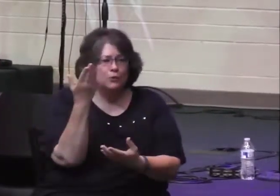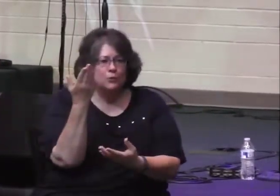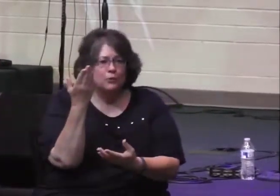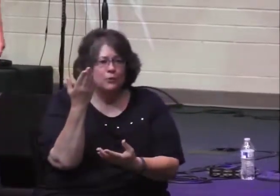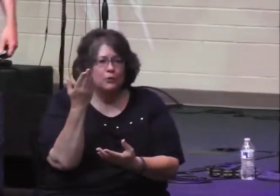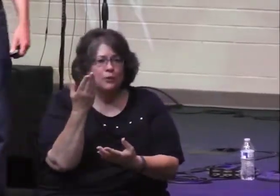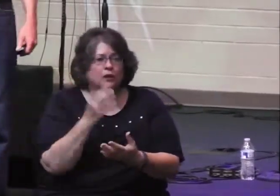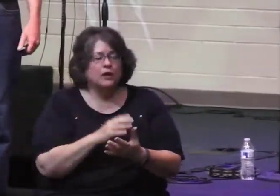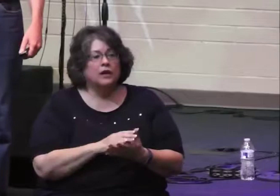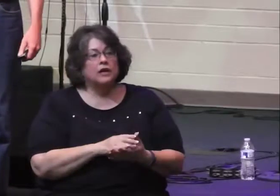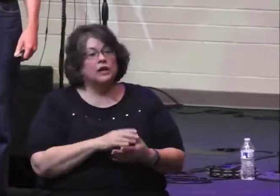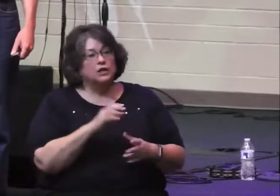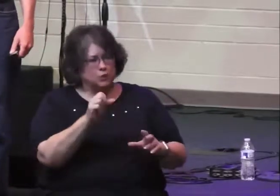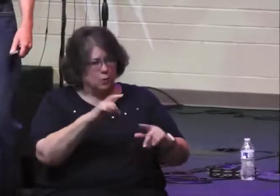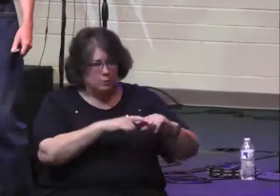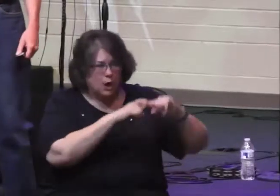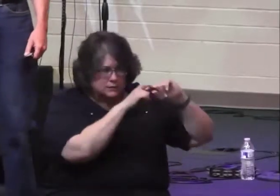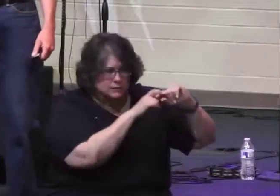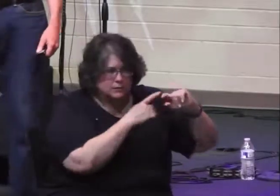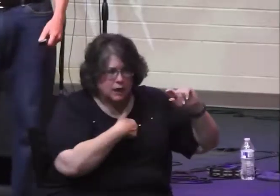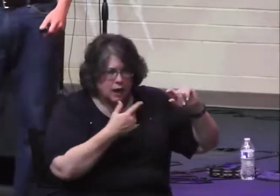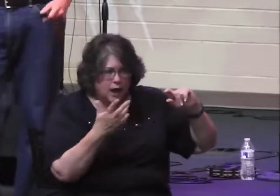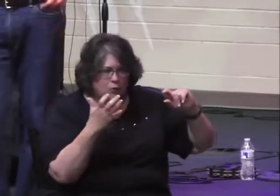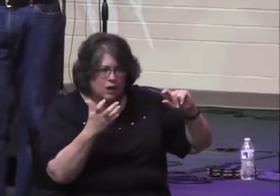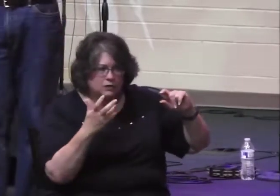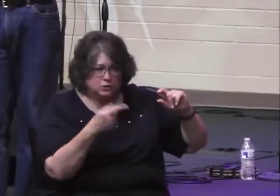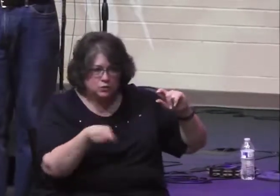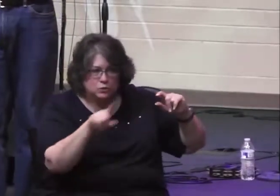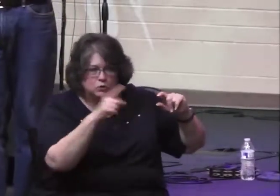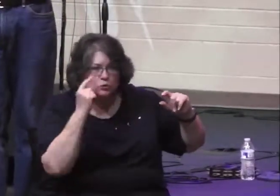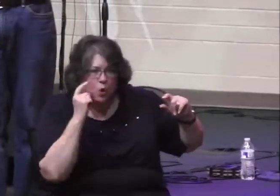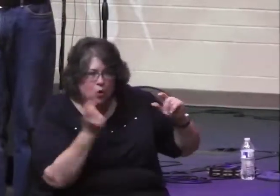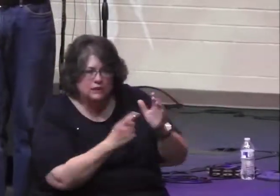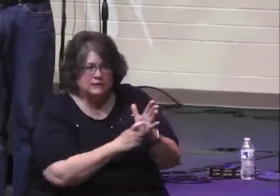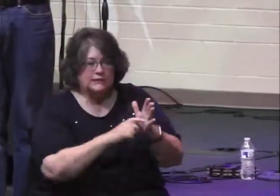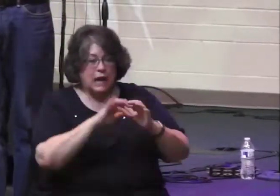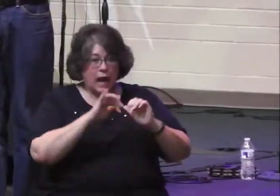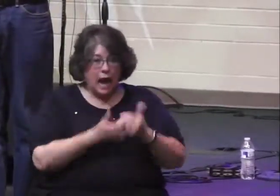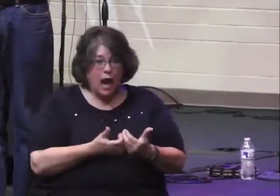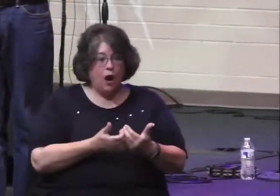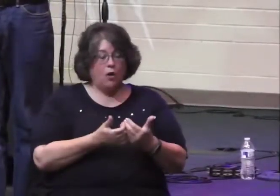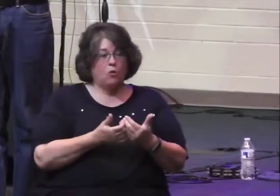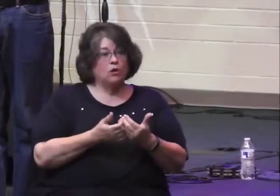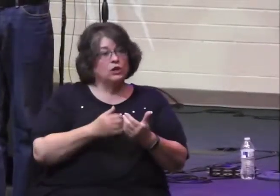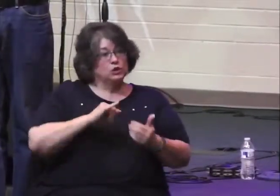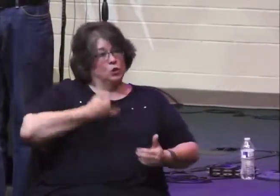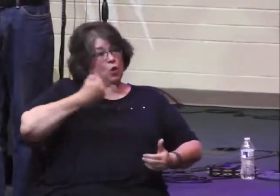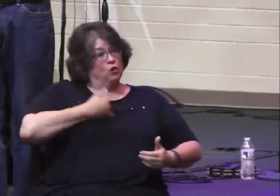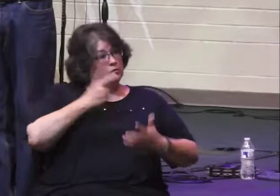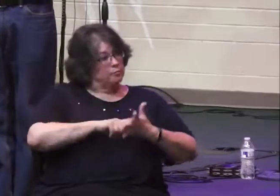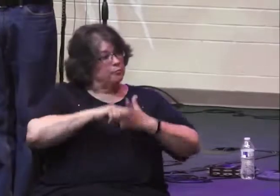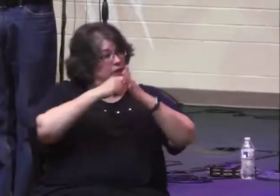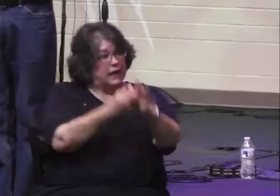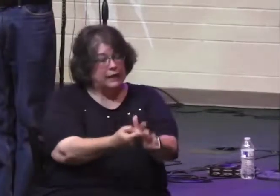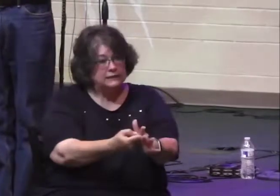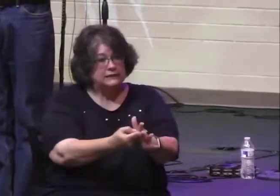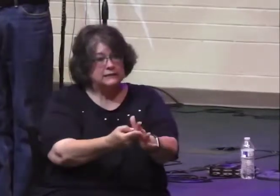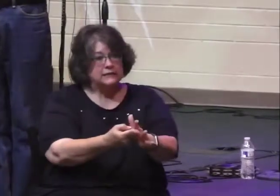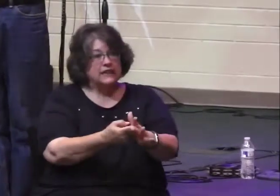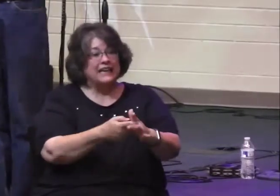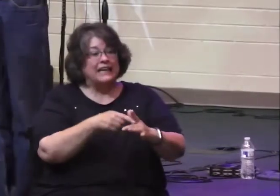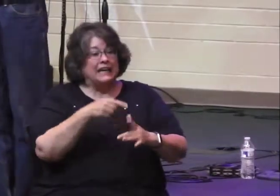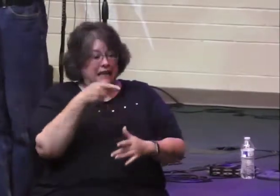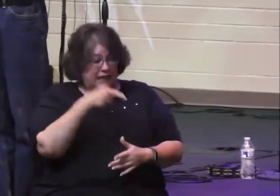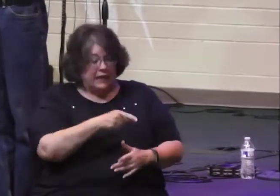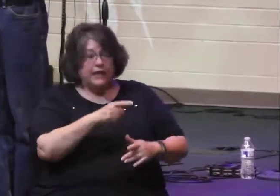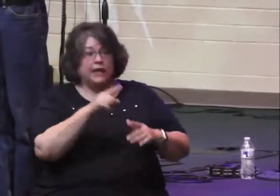So, I want to pause right there just to point out that look how he begins. He begins by reminding himself and the